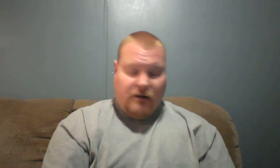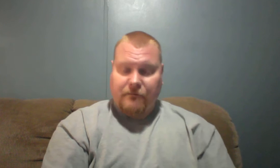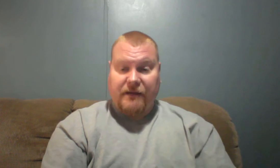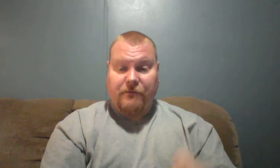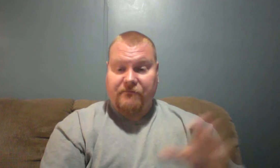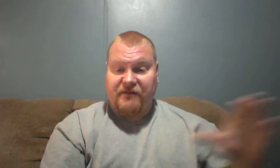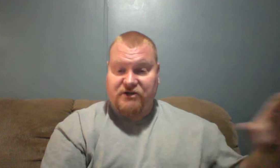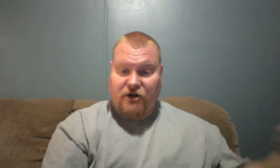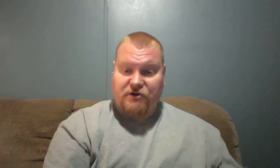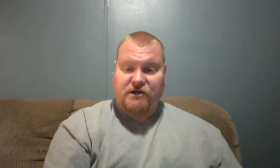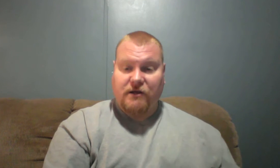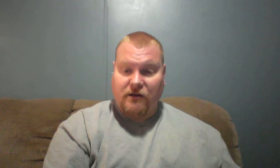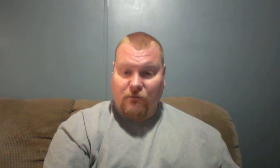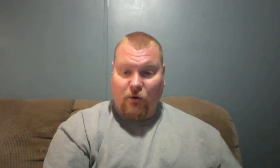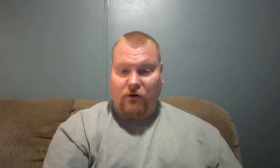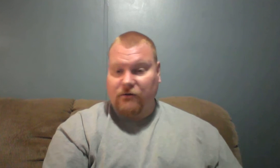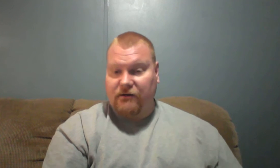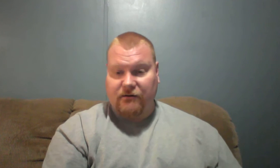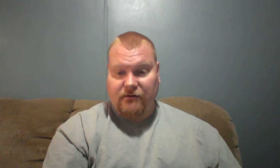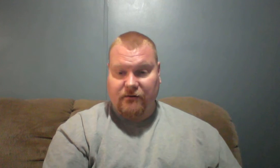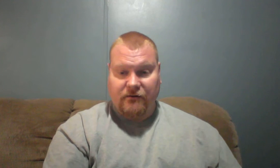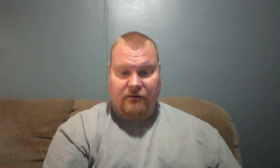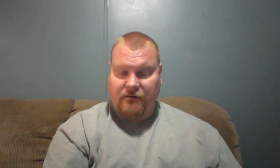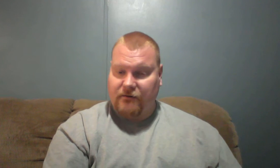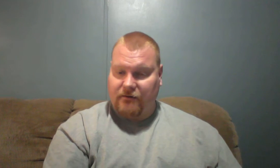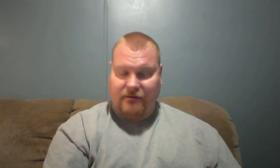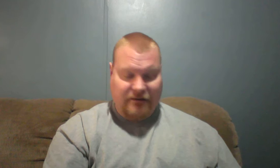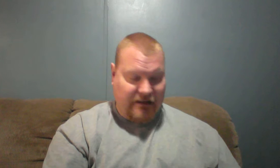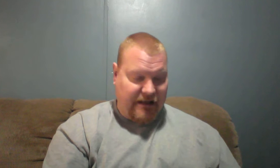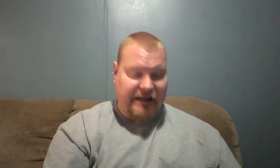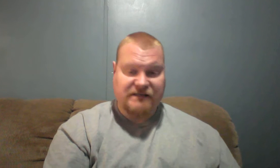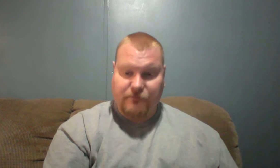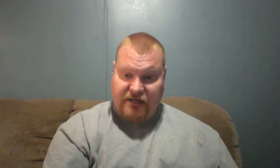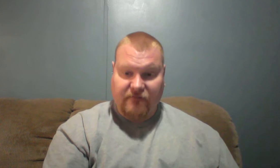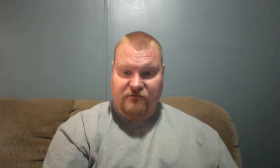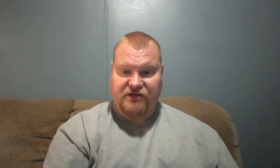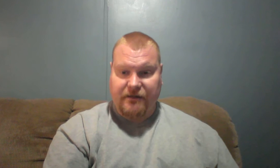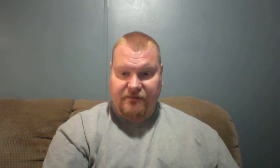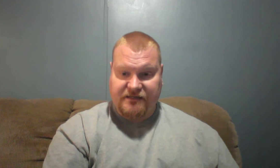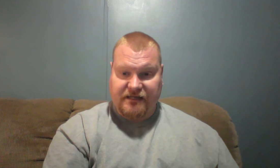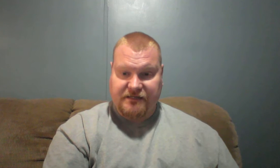People, the church world is in pitiful shape these days